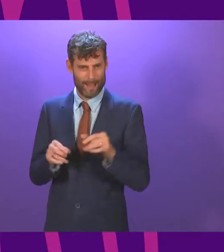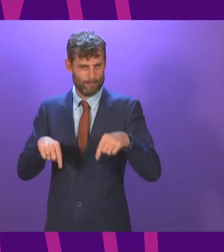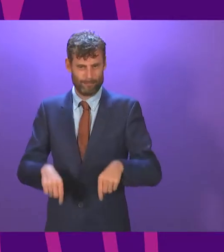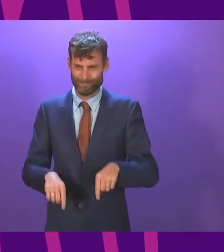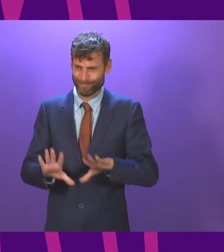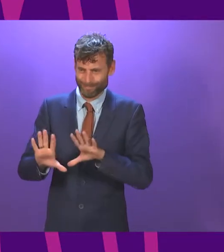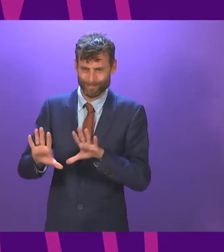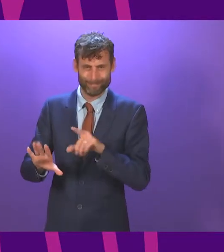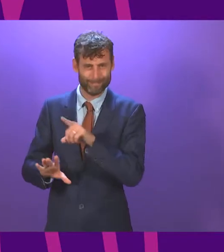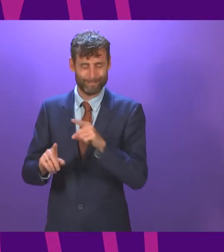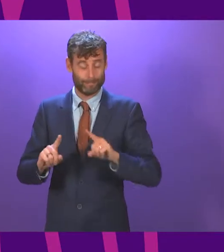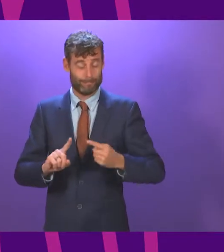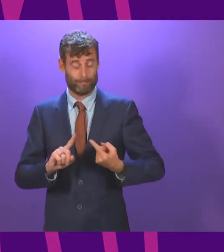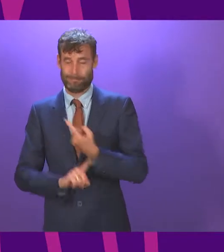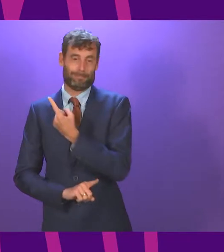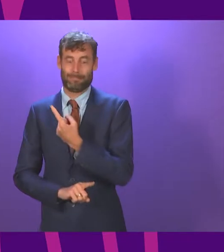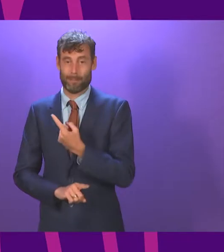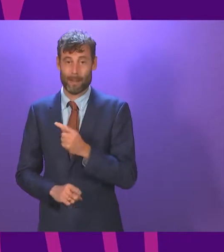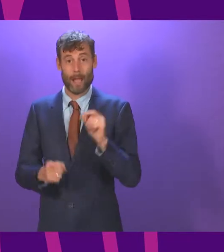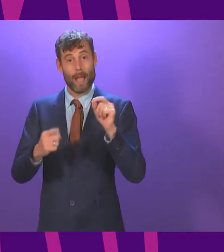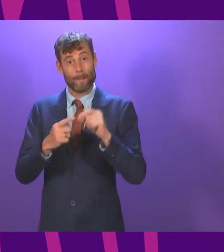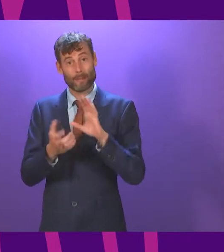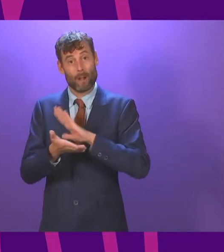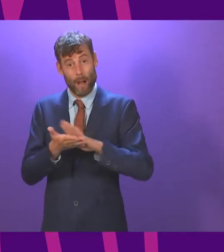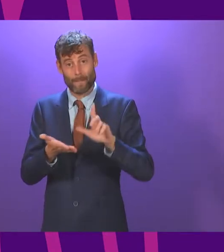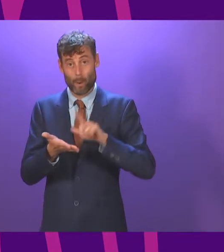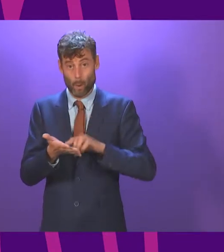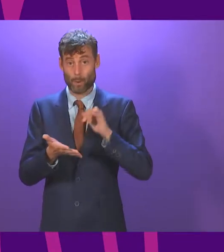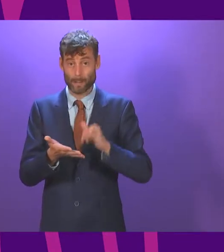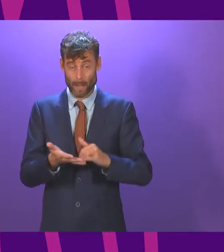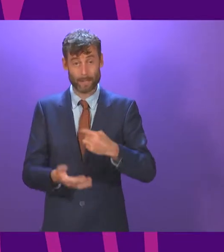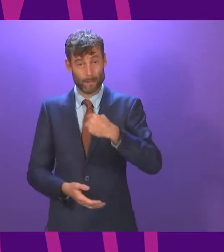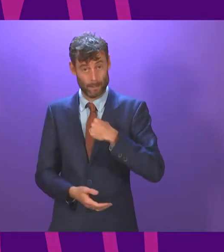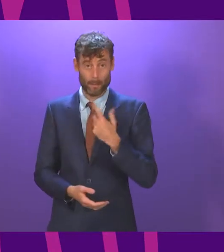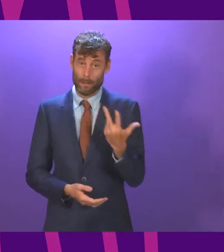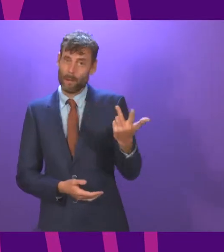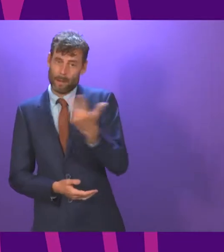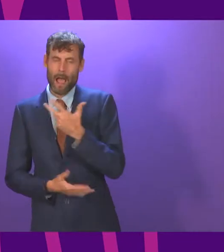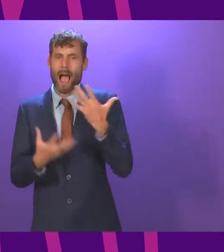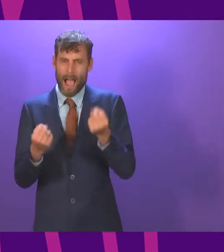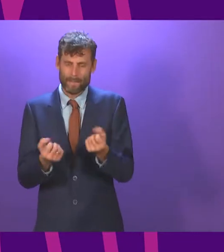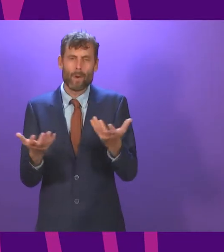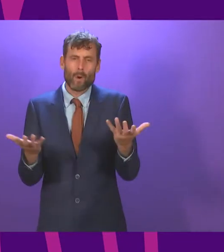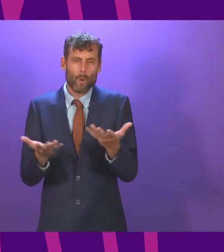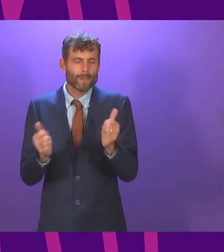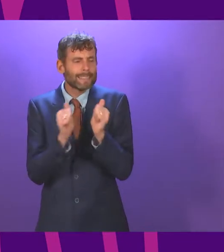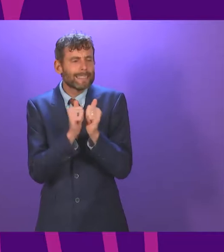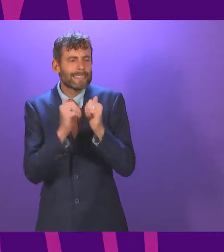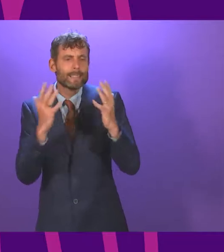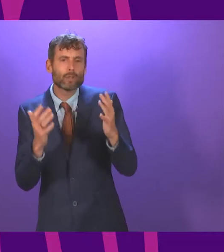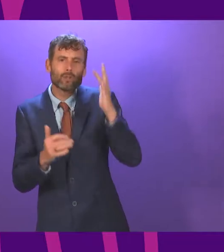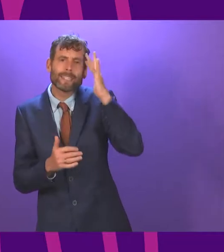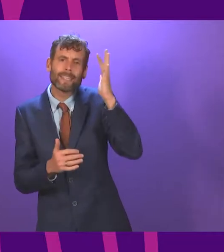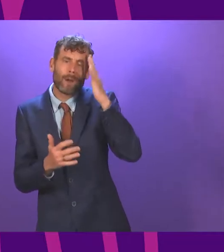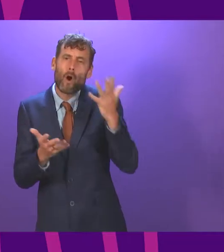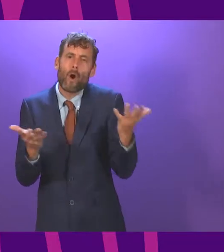that on certain issues Patrick Harvey and Lana Slater and I are never going to agree but we've agreed to cooperate in the spirit of